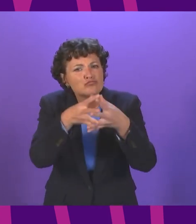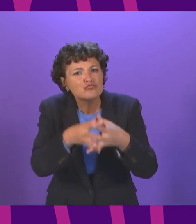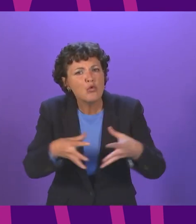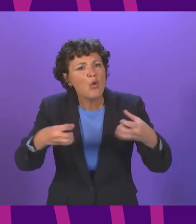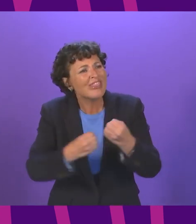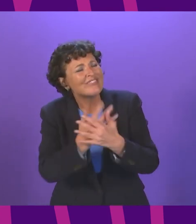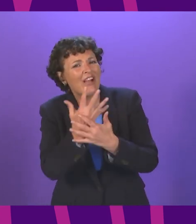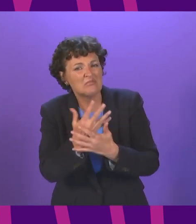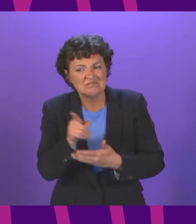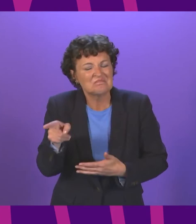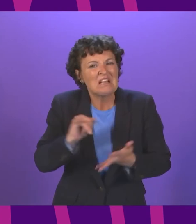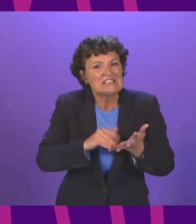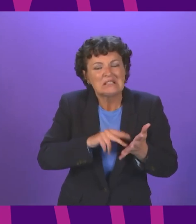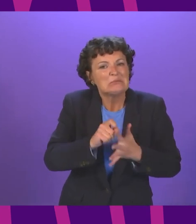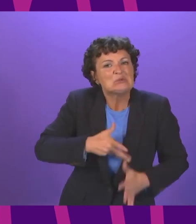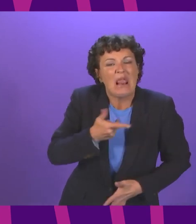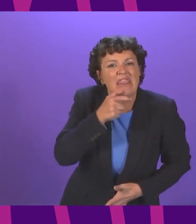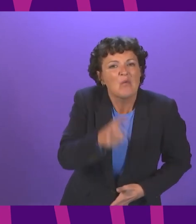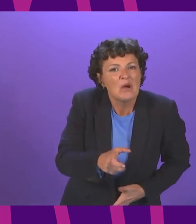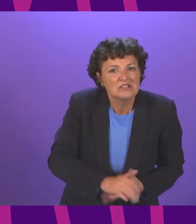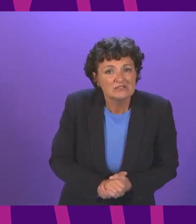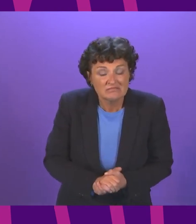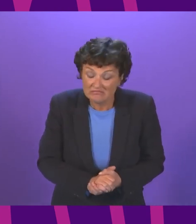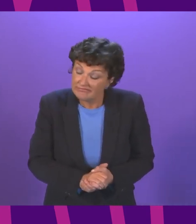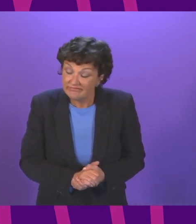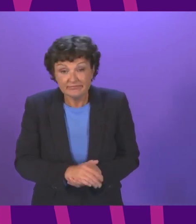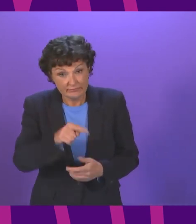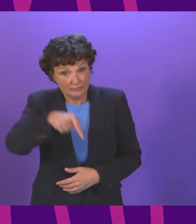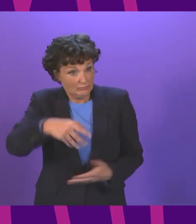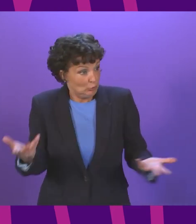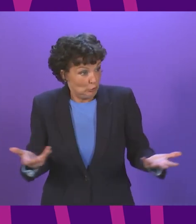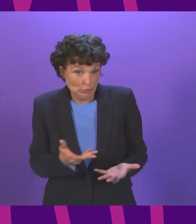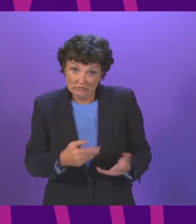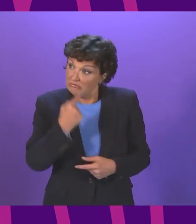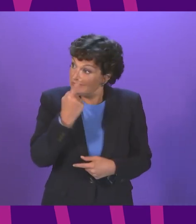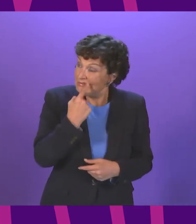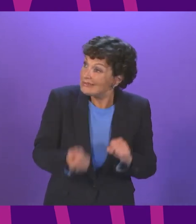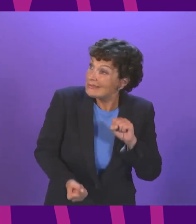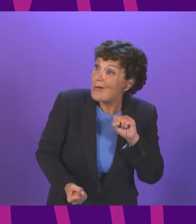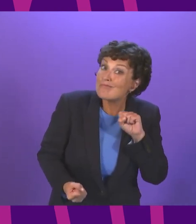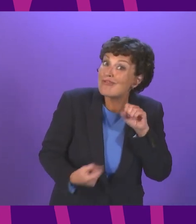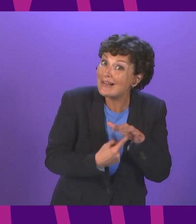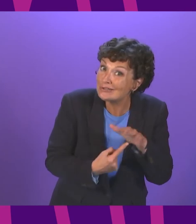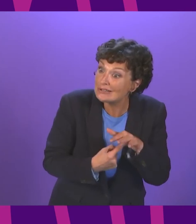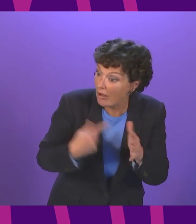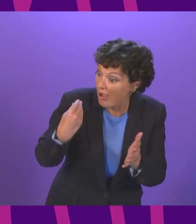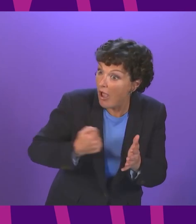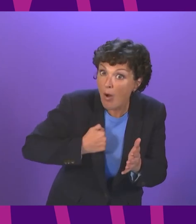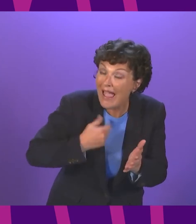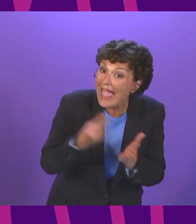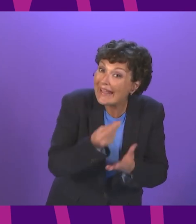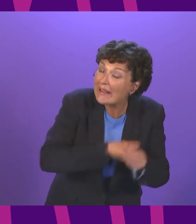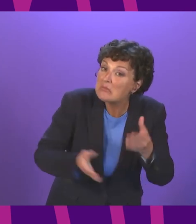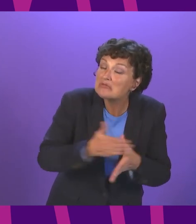Government today to use its announcement to make good their promise to prioritise our economic recovery and that failure to do so today